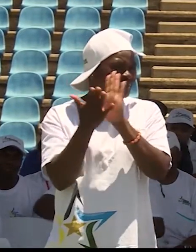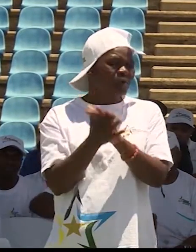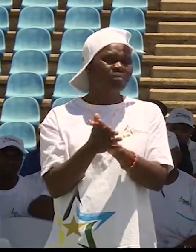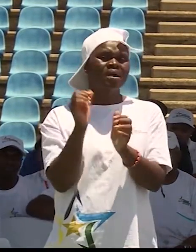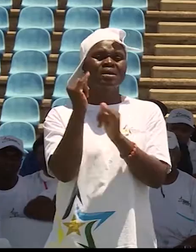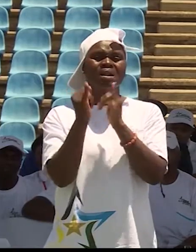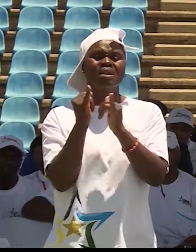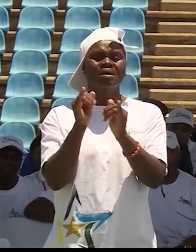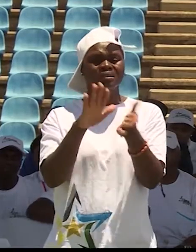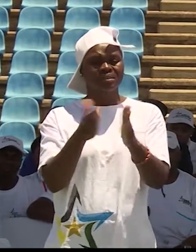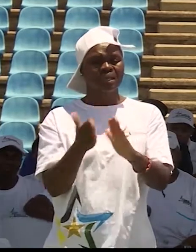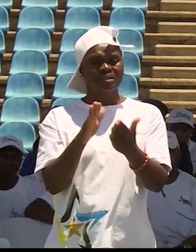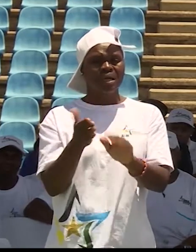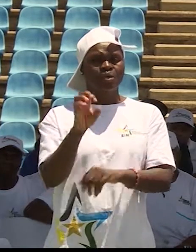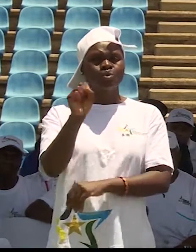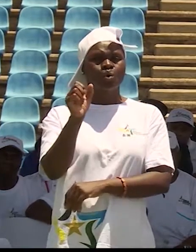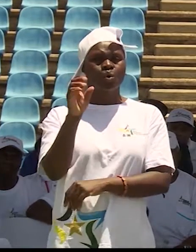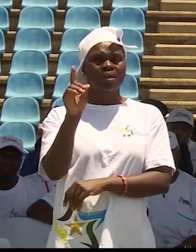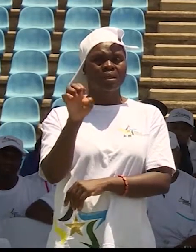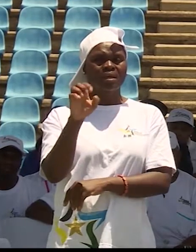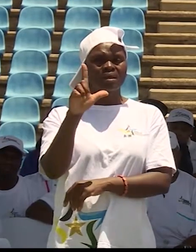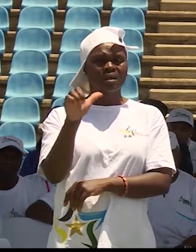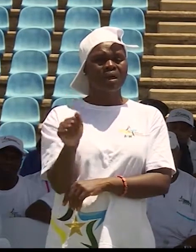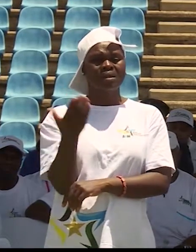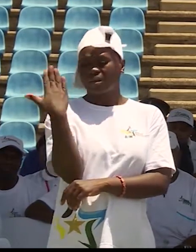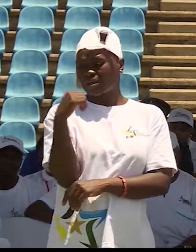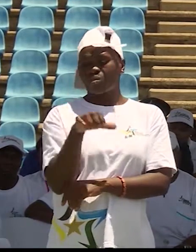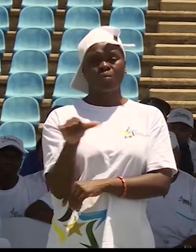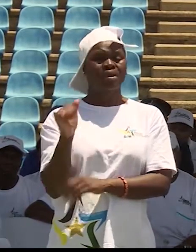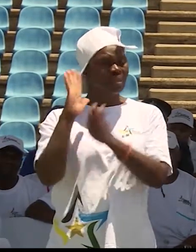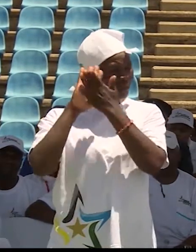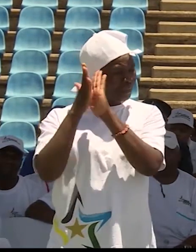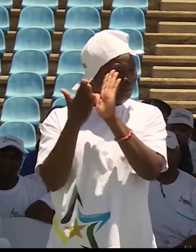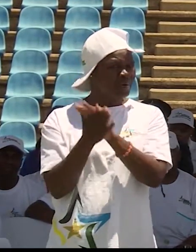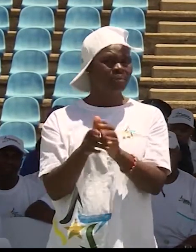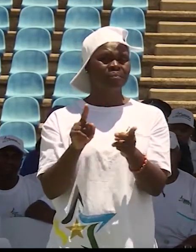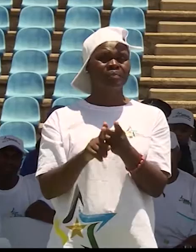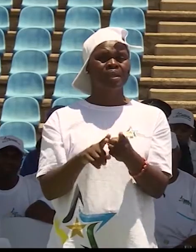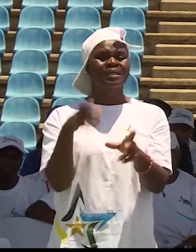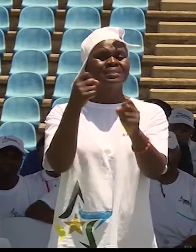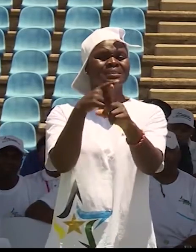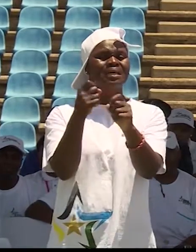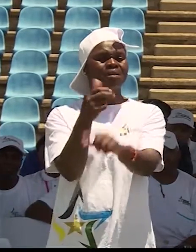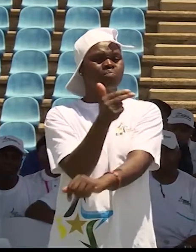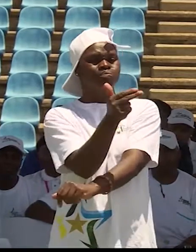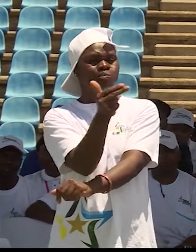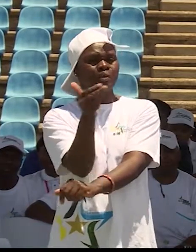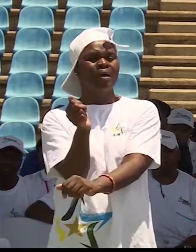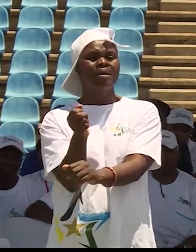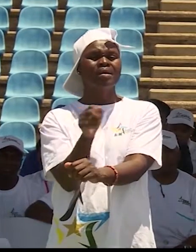11 people died as on Dela this past week. It must disturb us when one taxi is shot